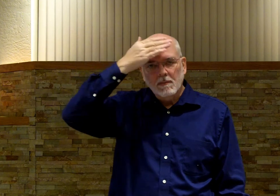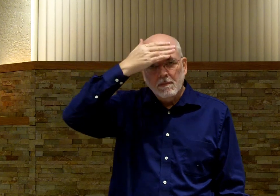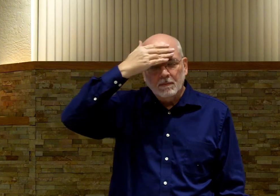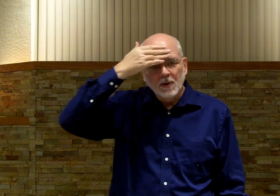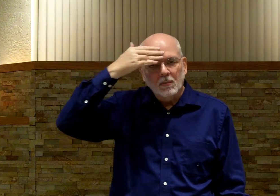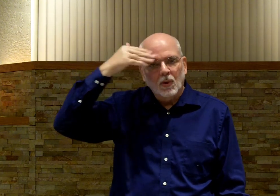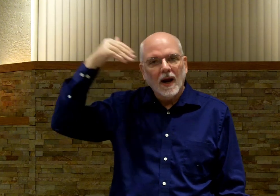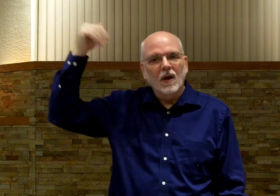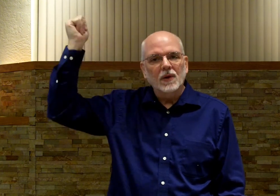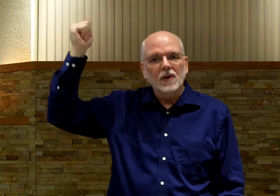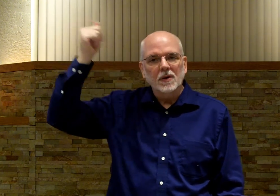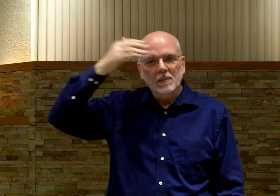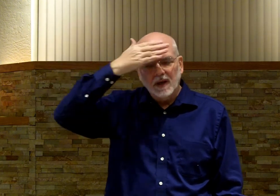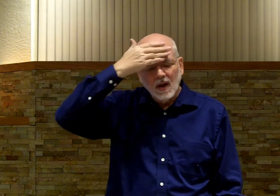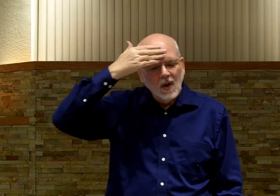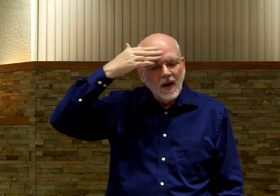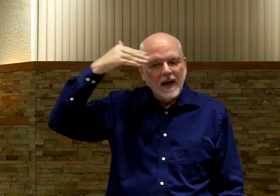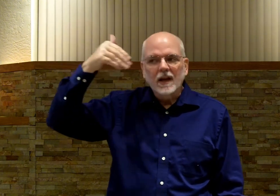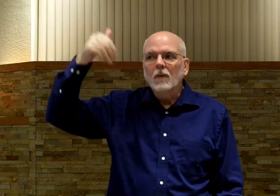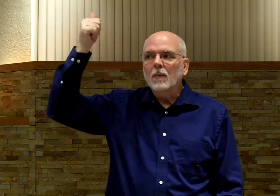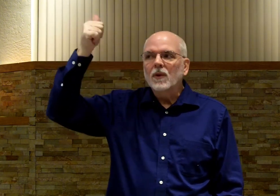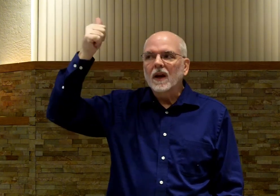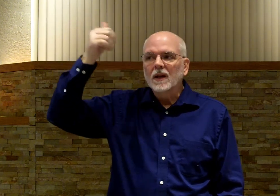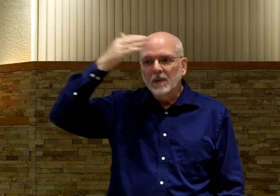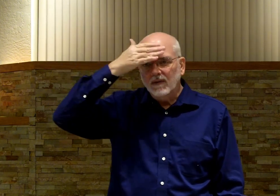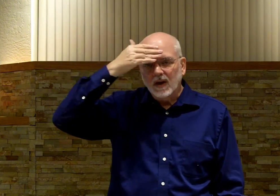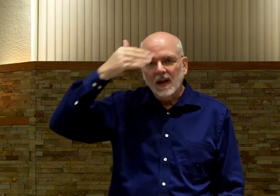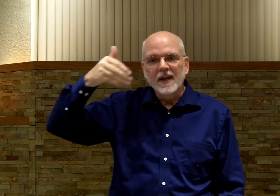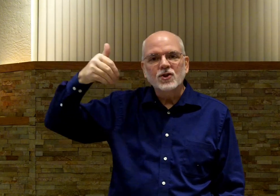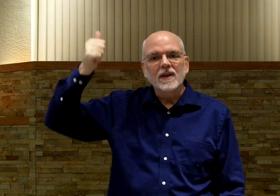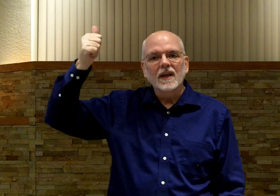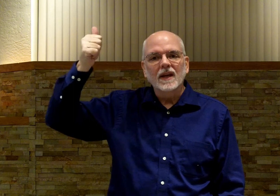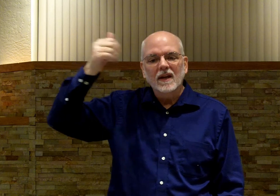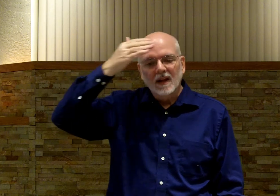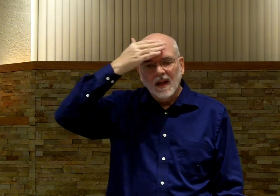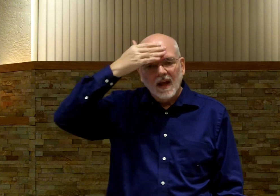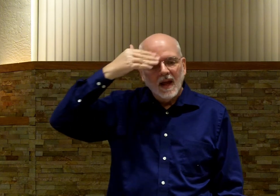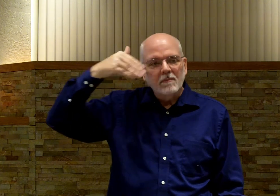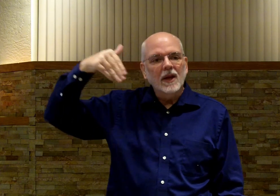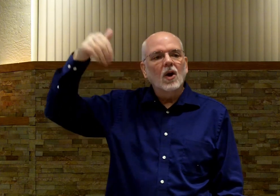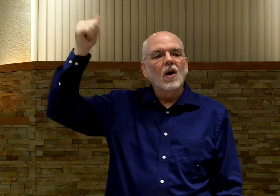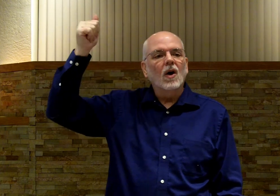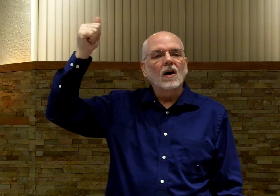your brow there a little bit. And come up with a little bit of a hitch at the end. Because